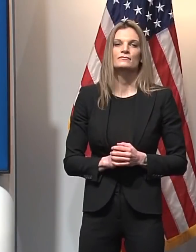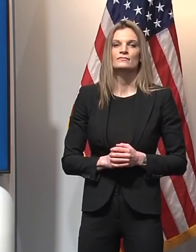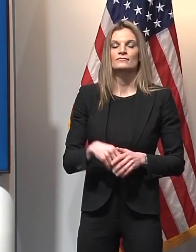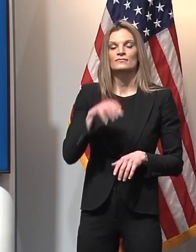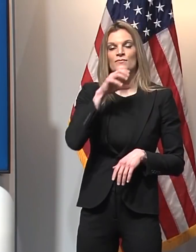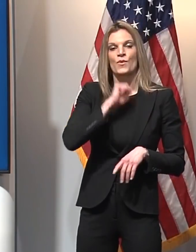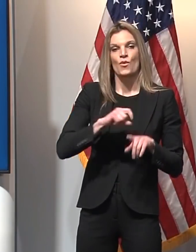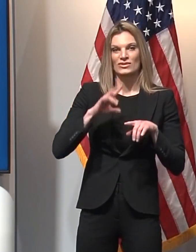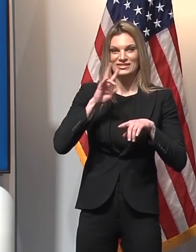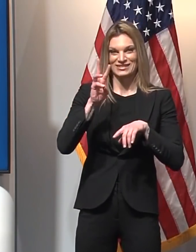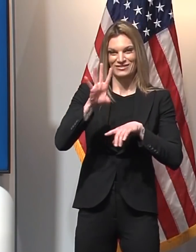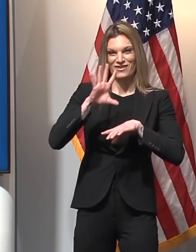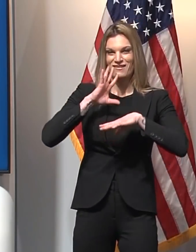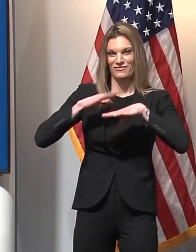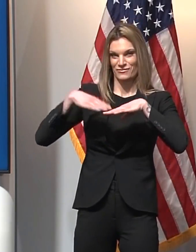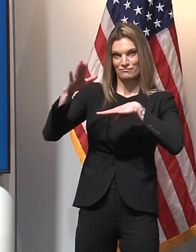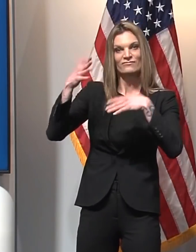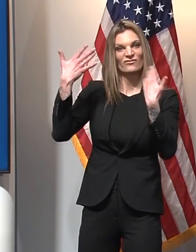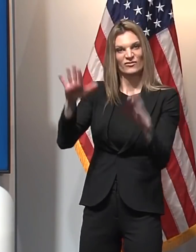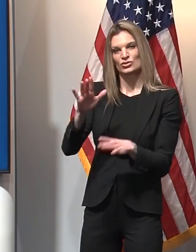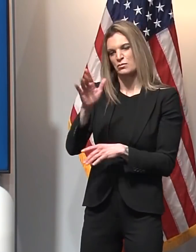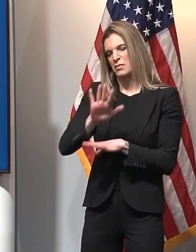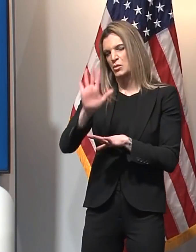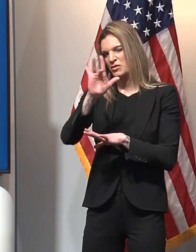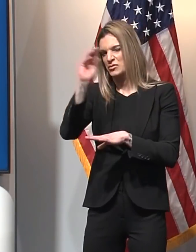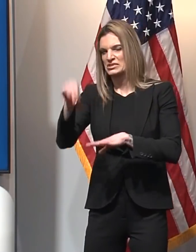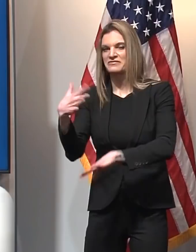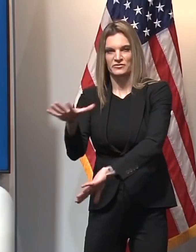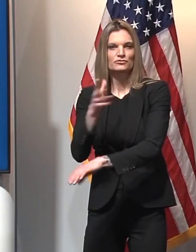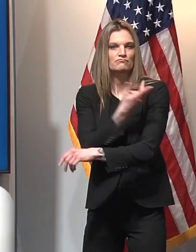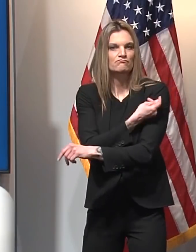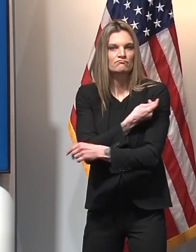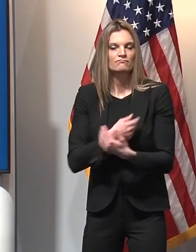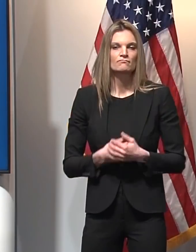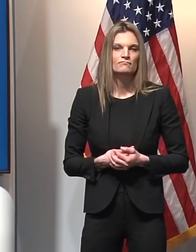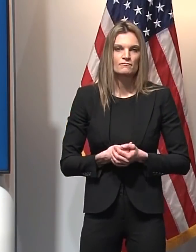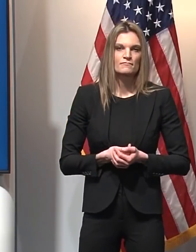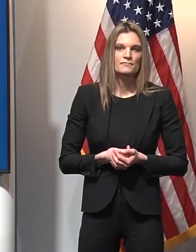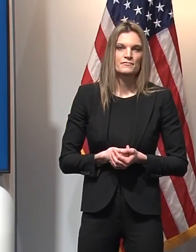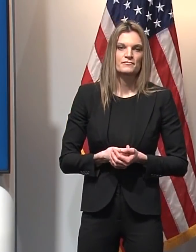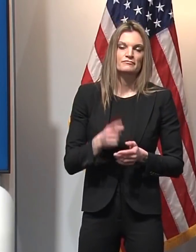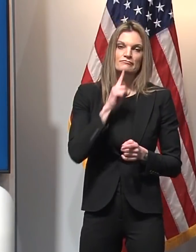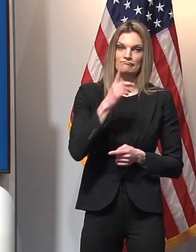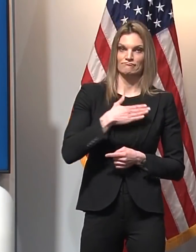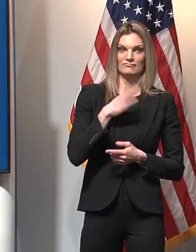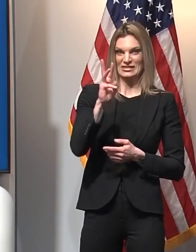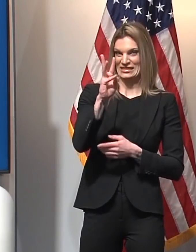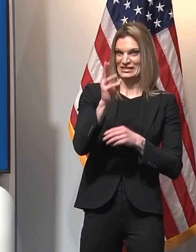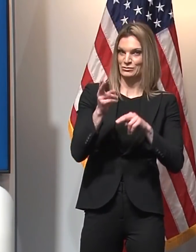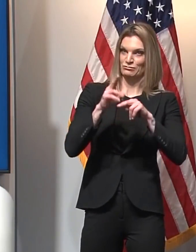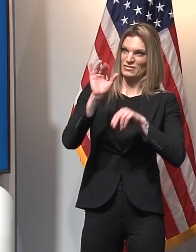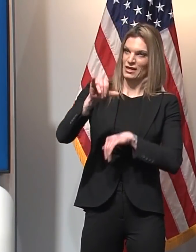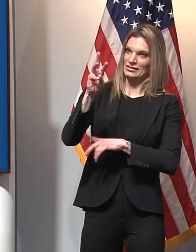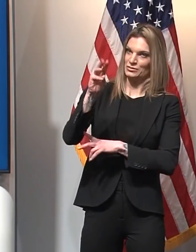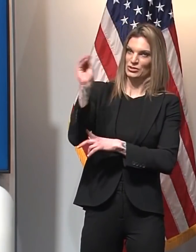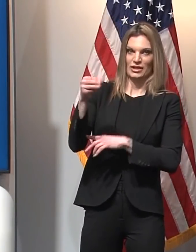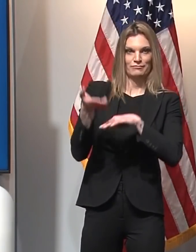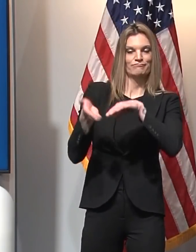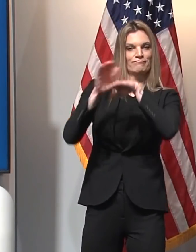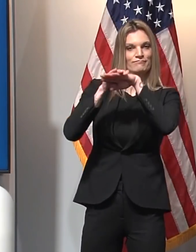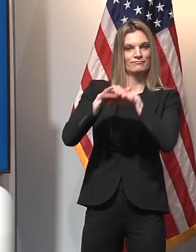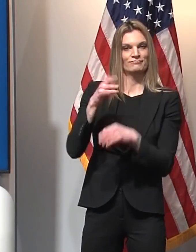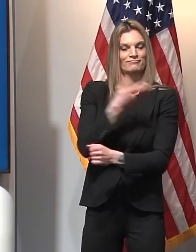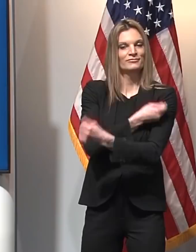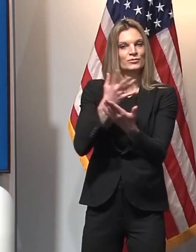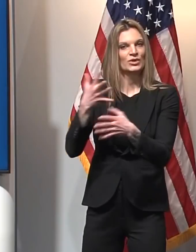65 and up have been vaccinated. We are pleased to have received a 16% increase in the amount of vaccine coming